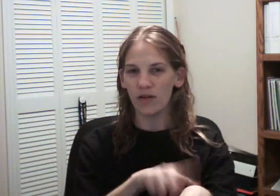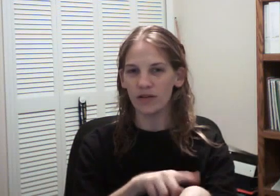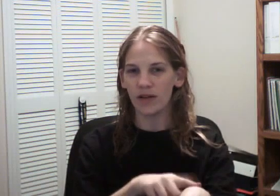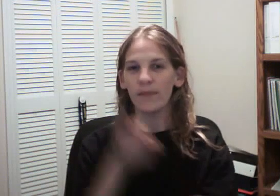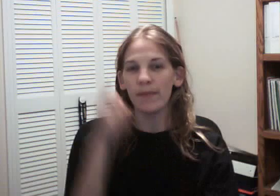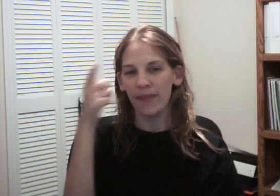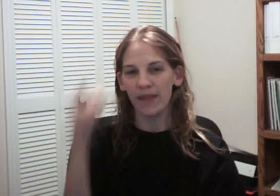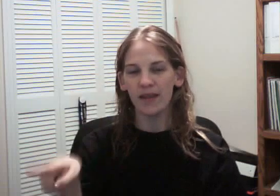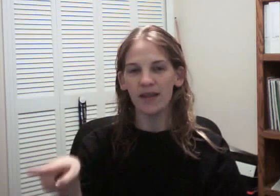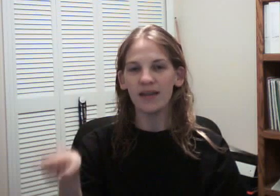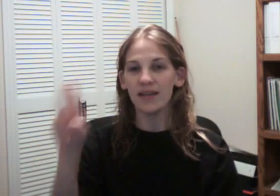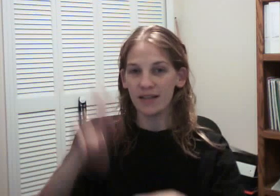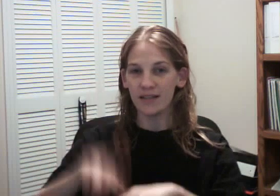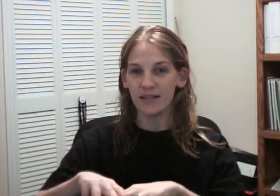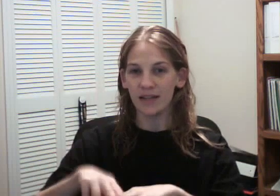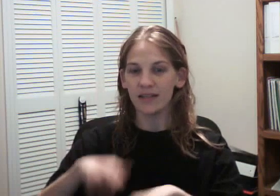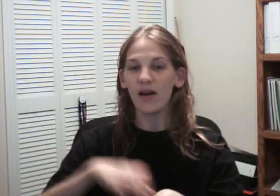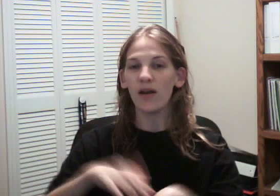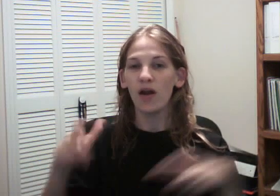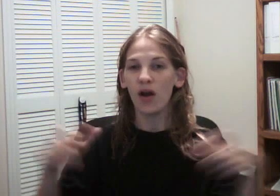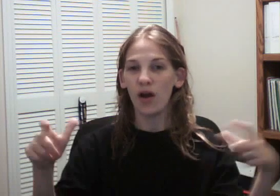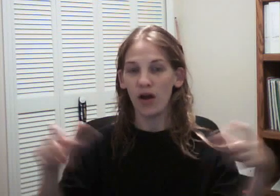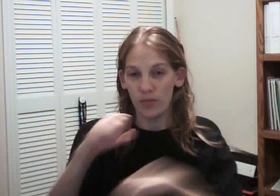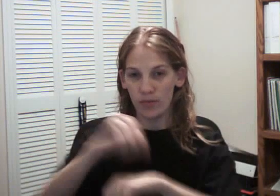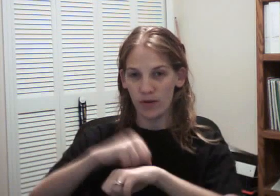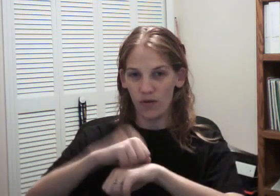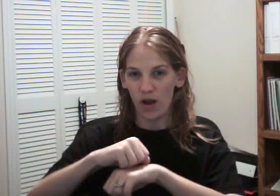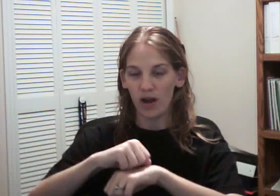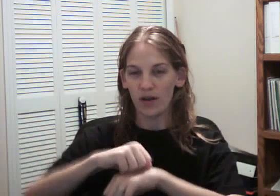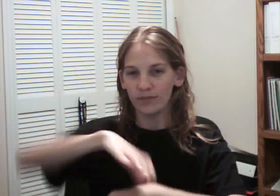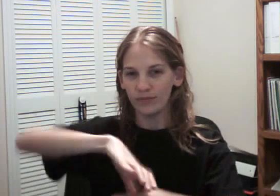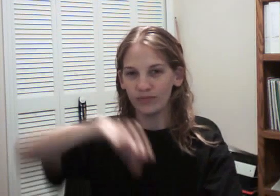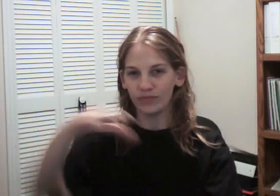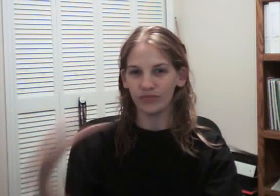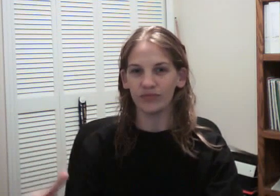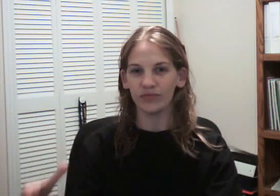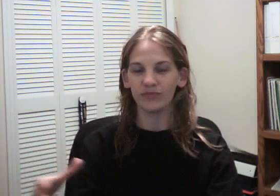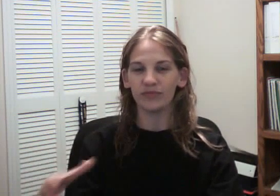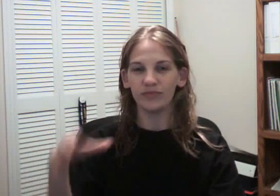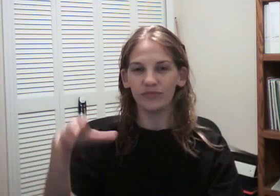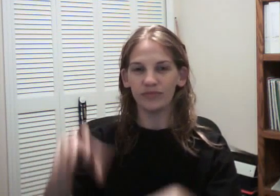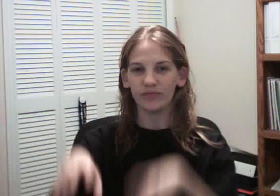He took off his hat and laid it on the grass beside him.